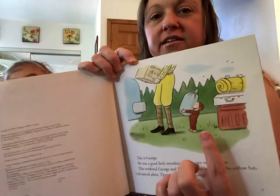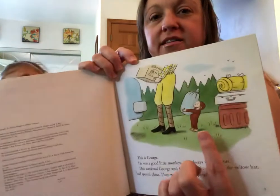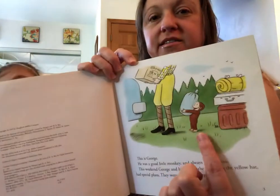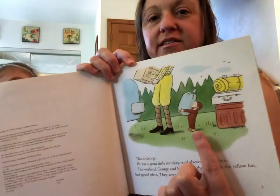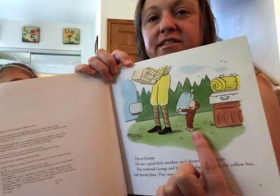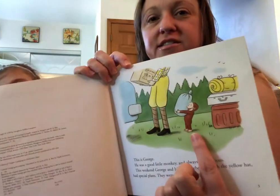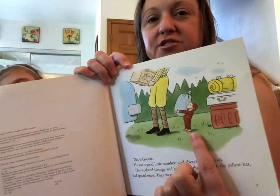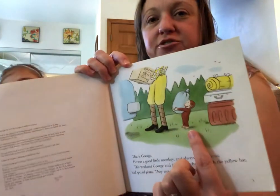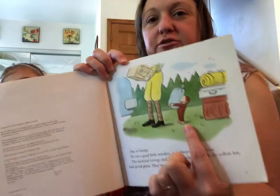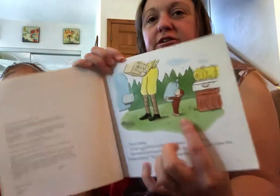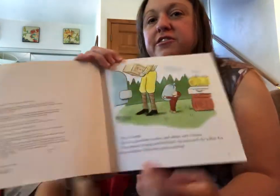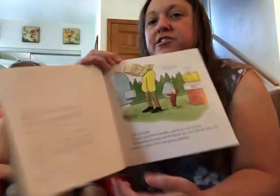This is George.